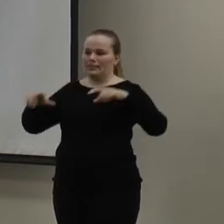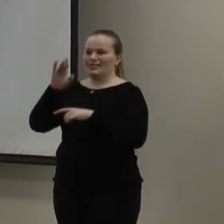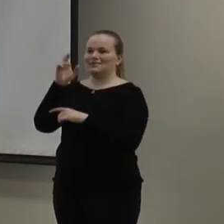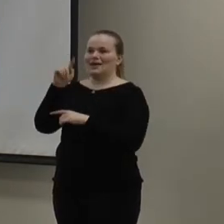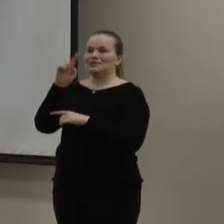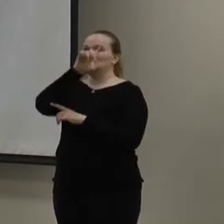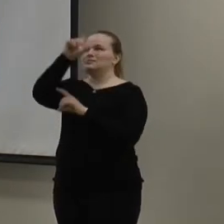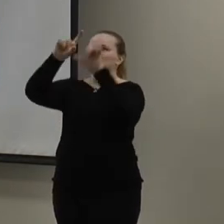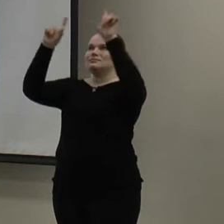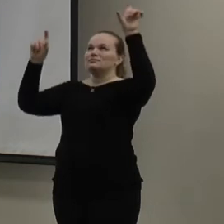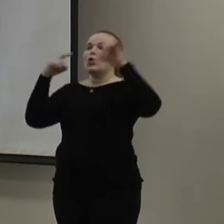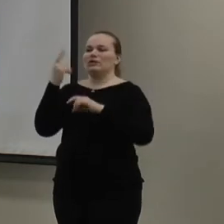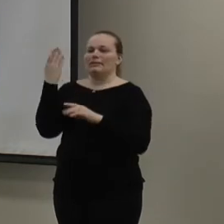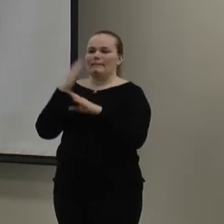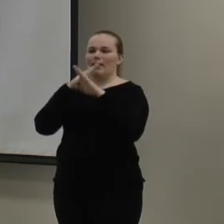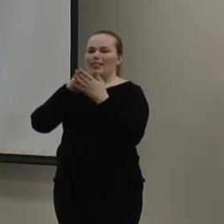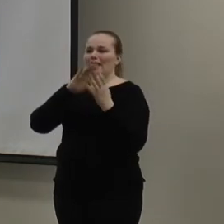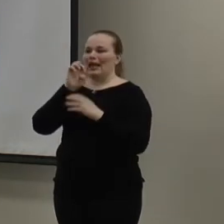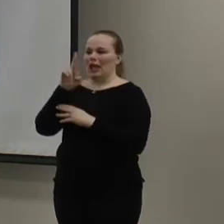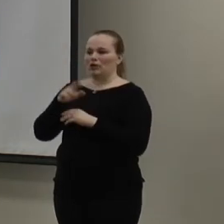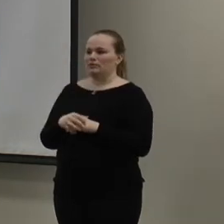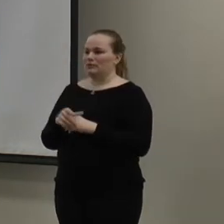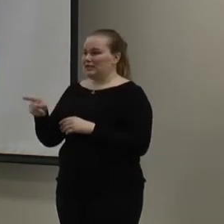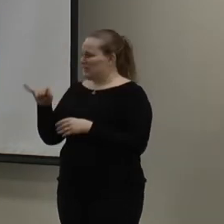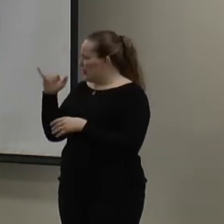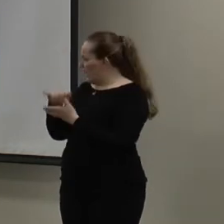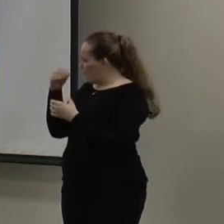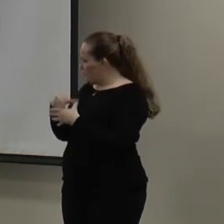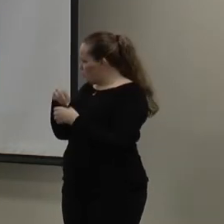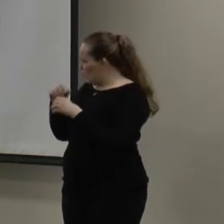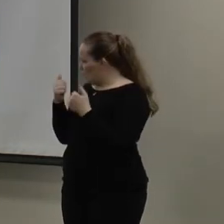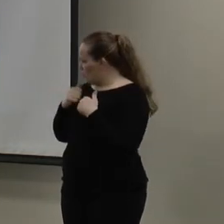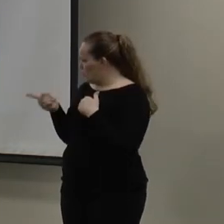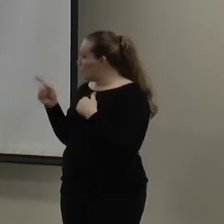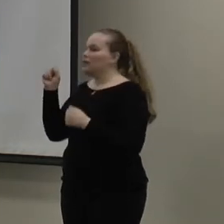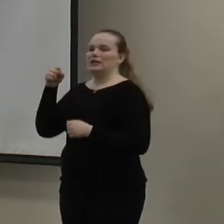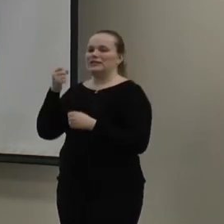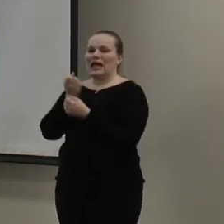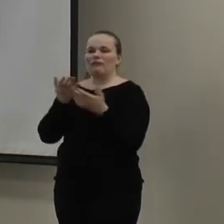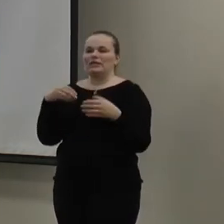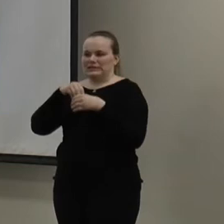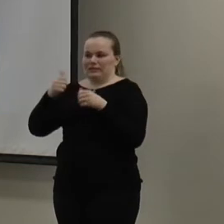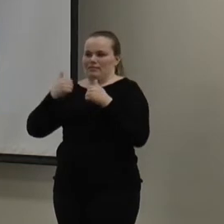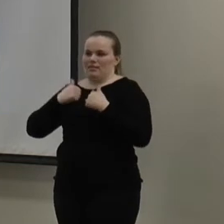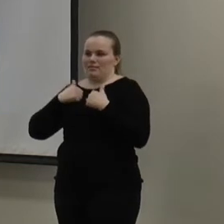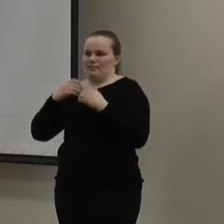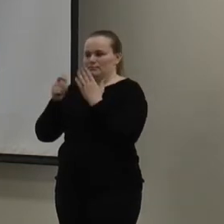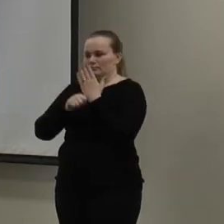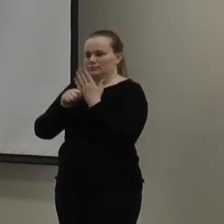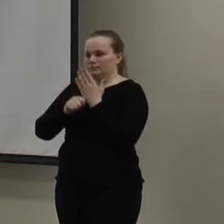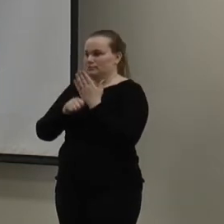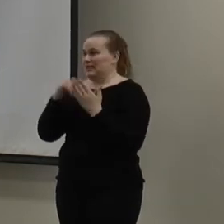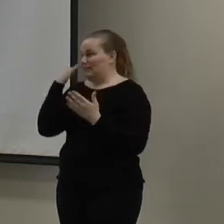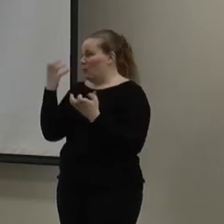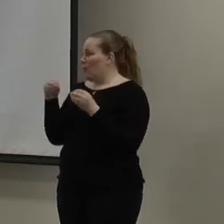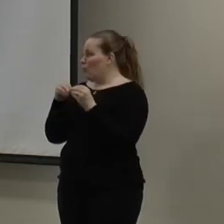something kind of blocking that airflow. Is there an improvement in the air It is. It is. A lot of what I'm covering is in the packet. And if you